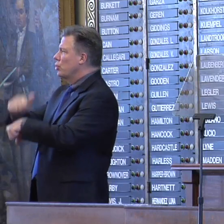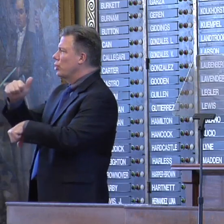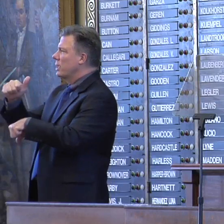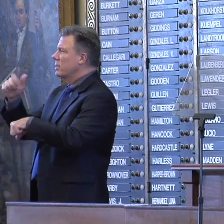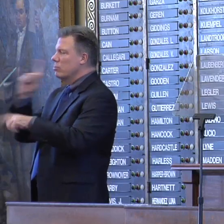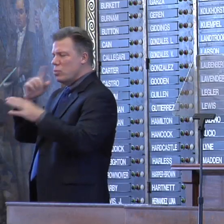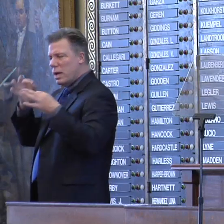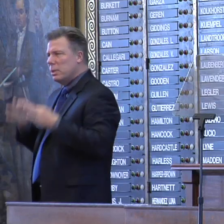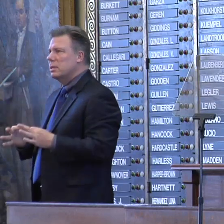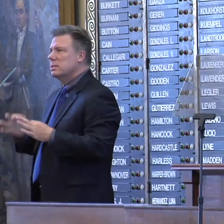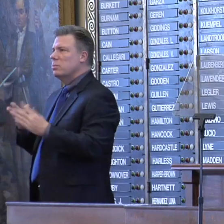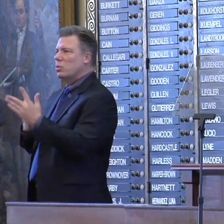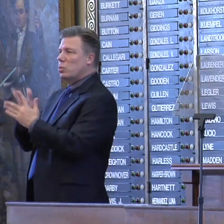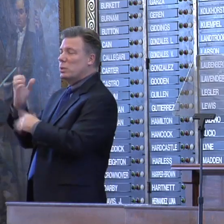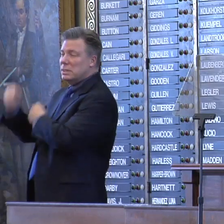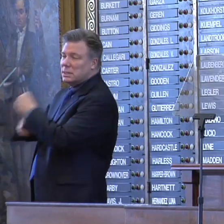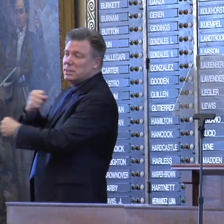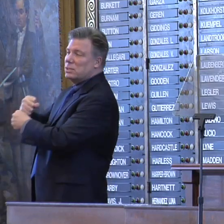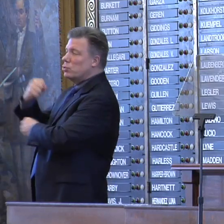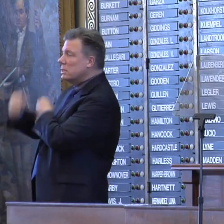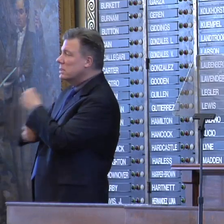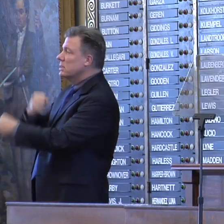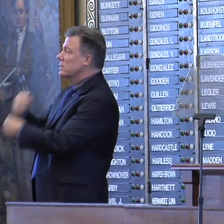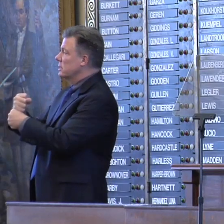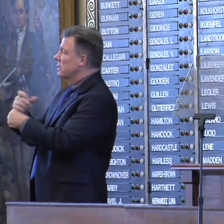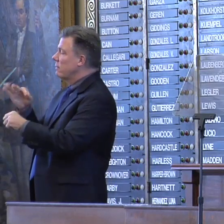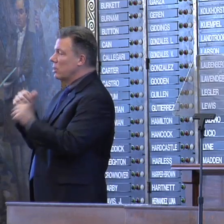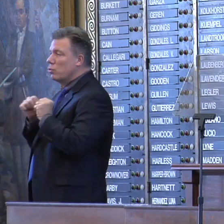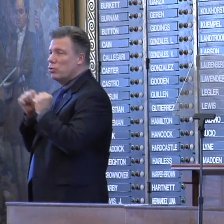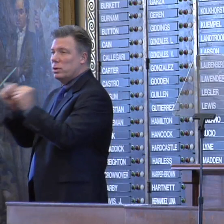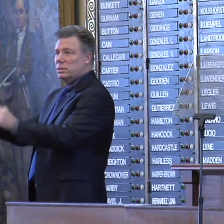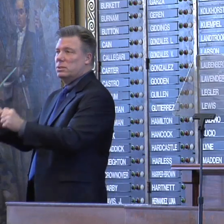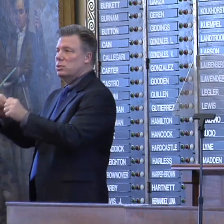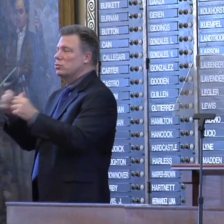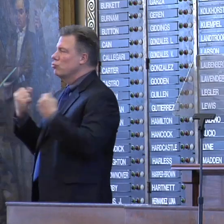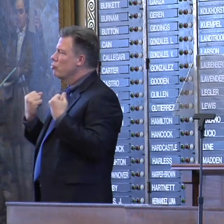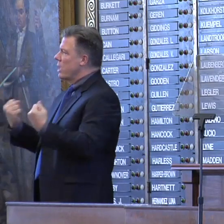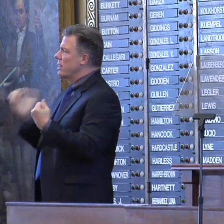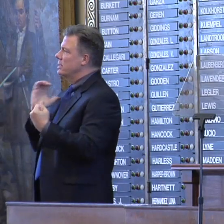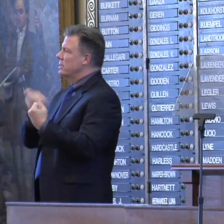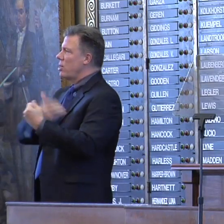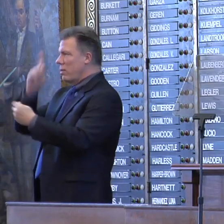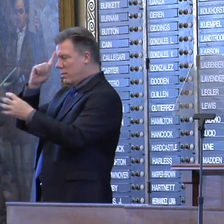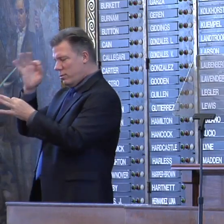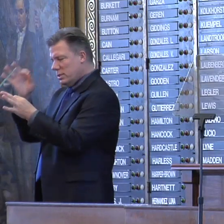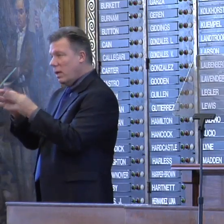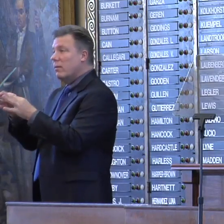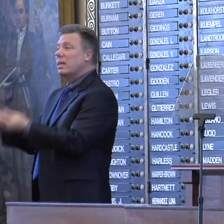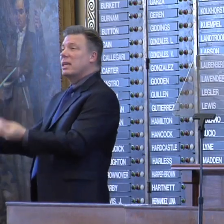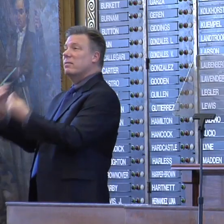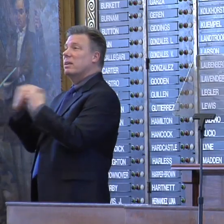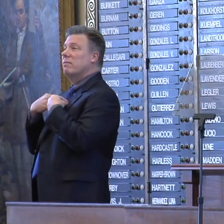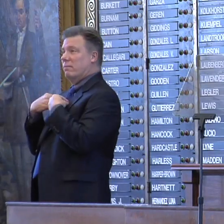through centuries of exploration, exertion and endurance strengthens our resolve and equips us to overcome the